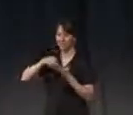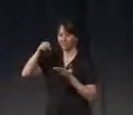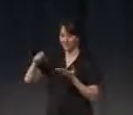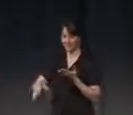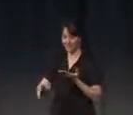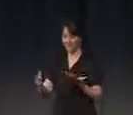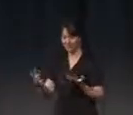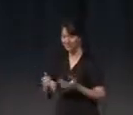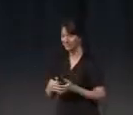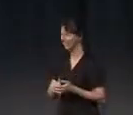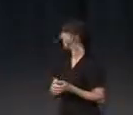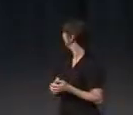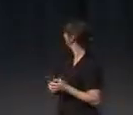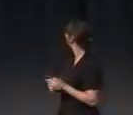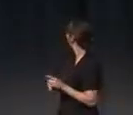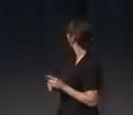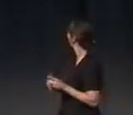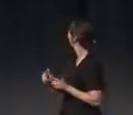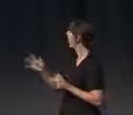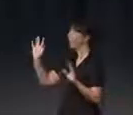on showing some of the images.